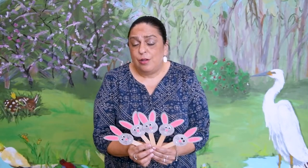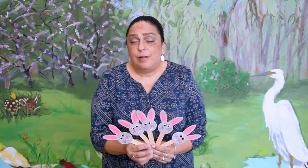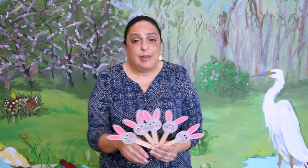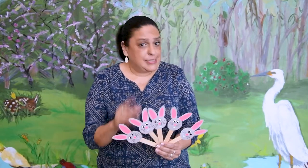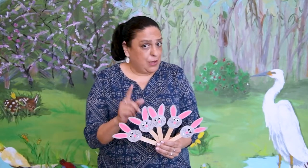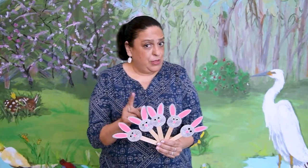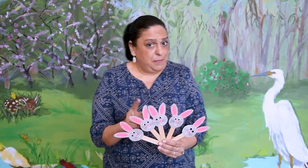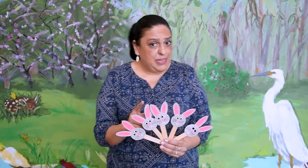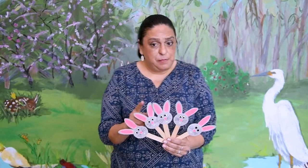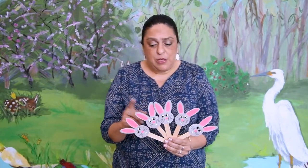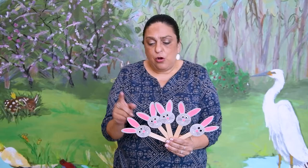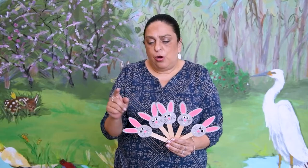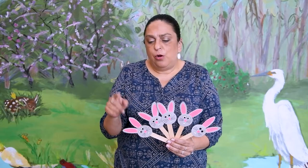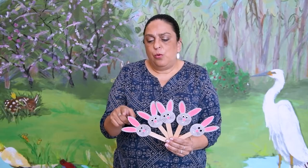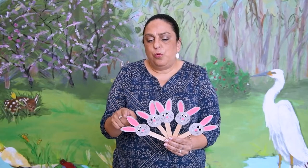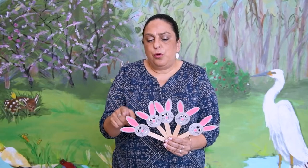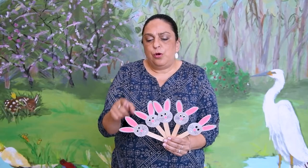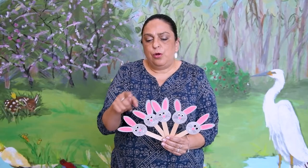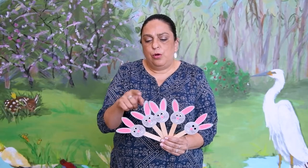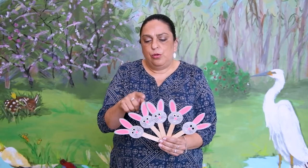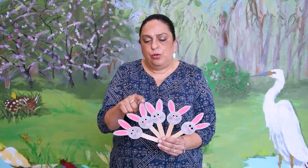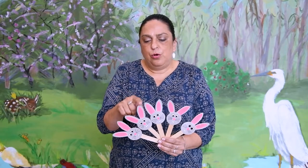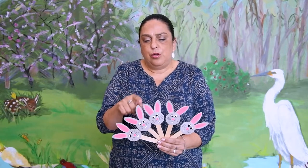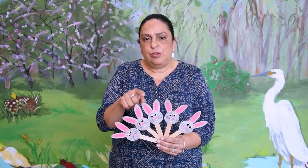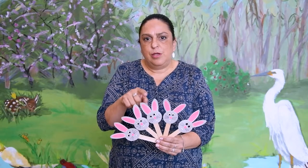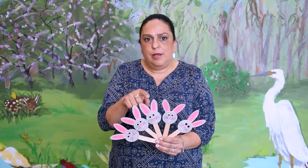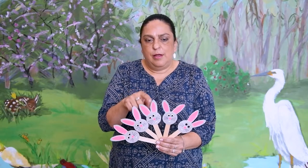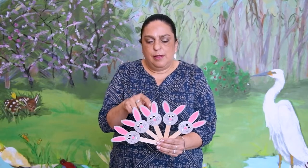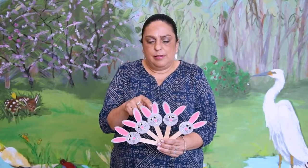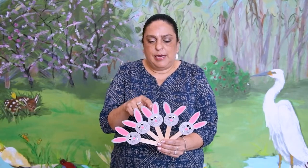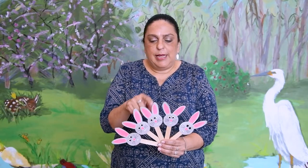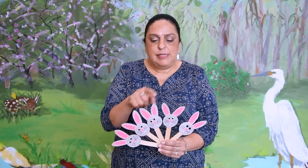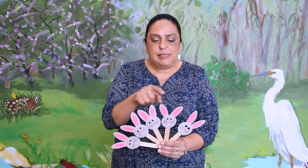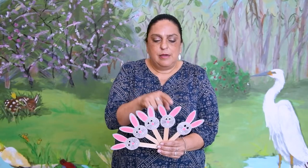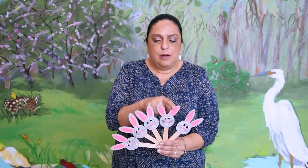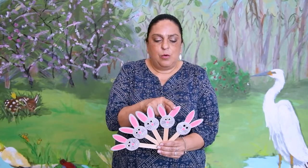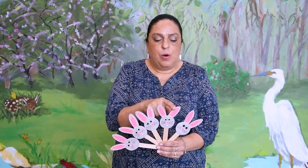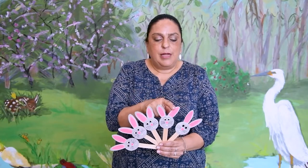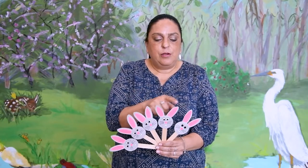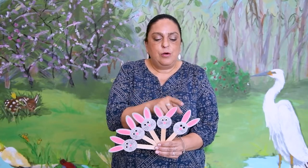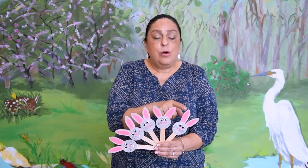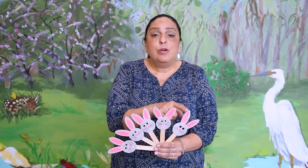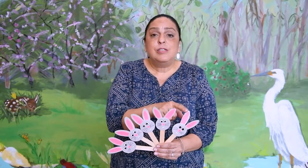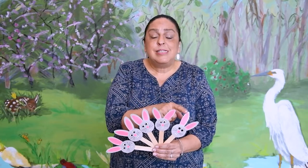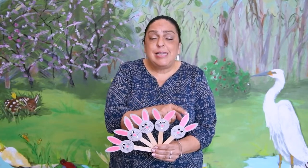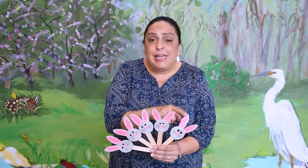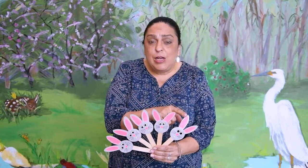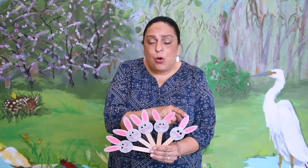Let's count them in Spanish. Uno, dos, tres, cuatro, cinco.